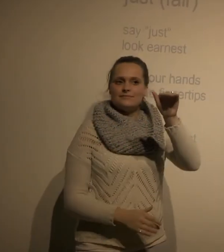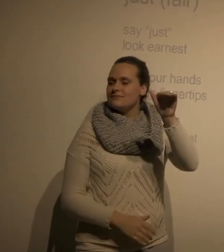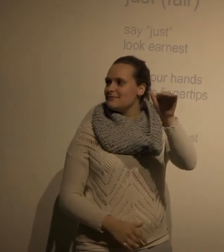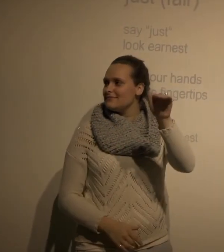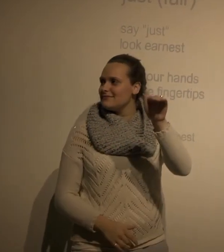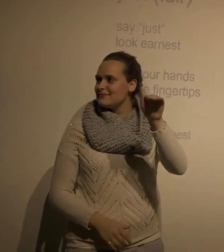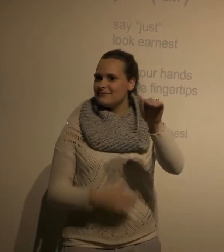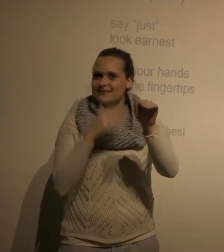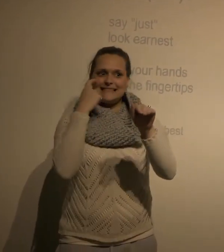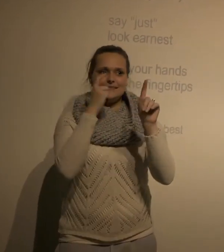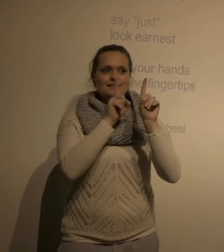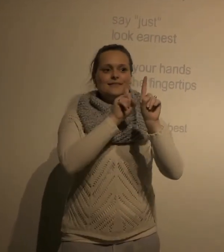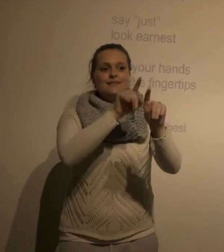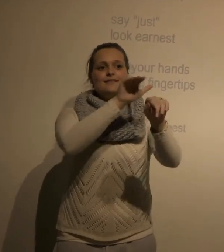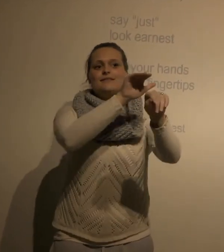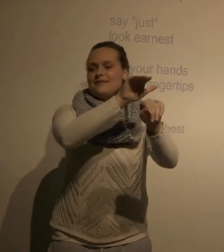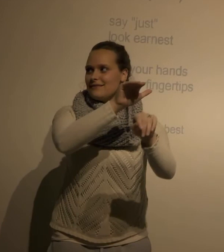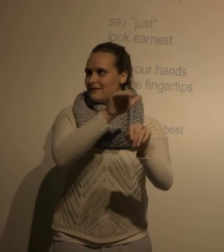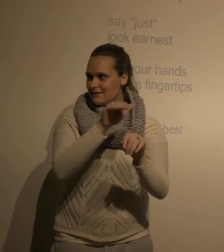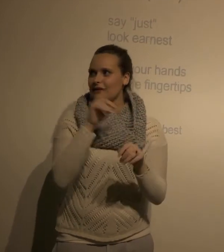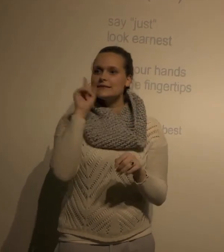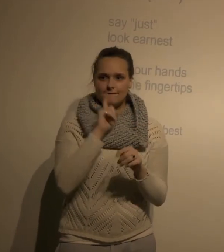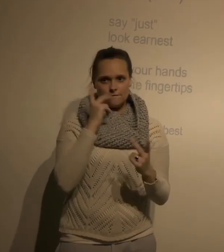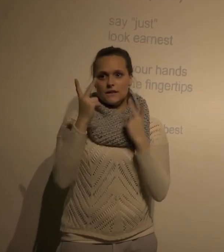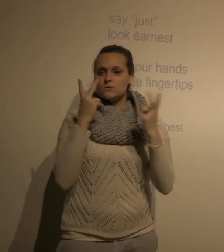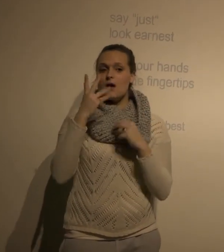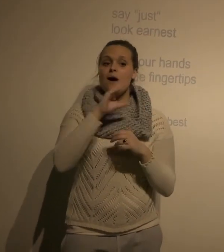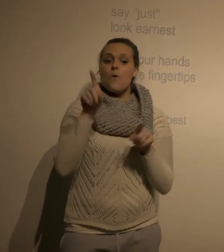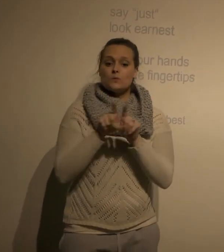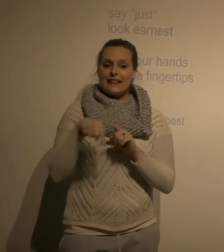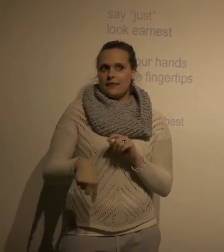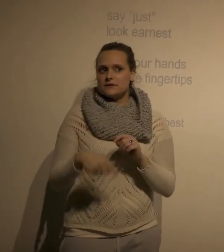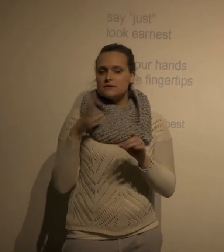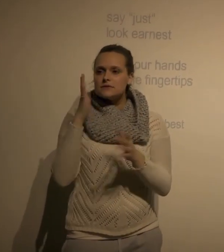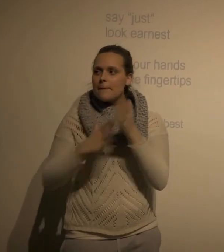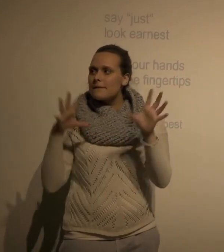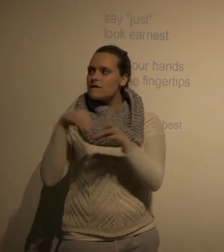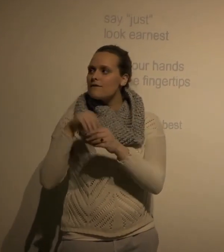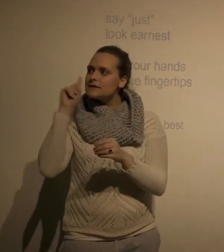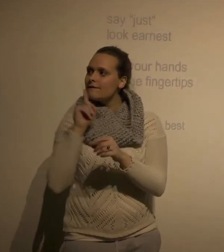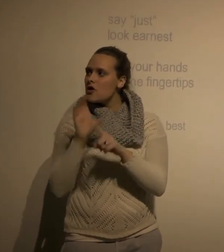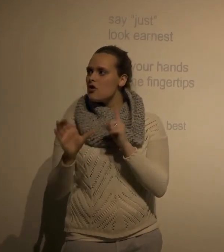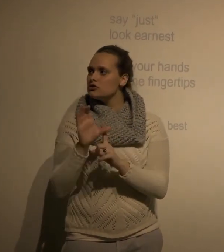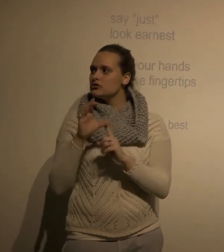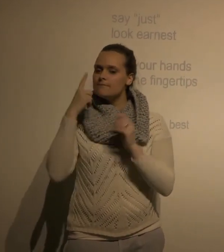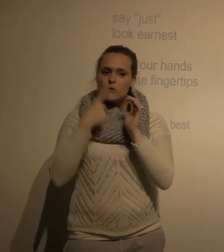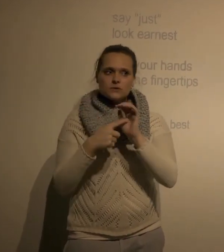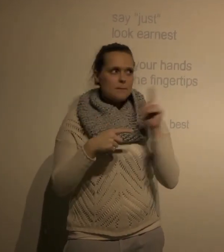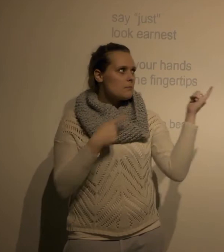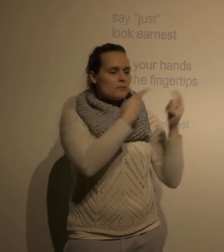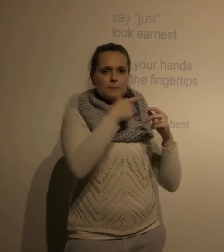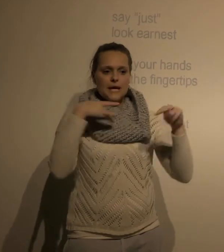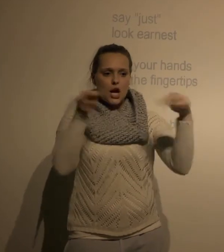this sign that's the tapping that's getting someone's attention so and deaf people are visual so